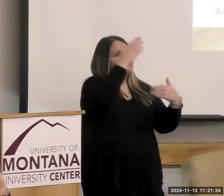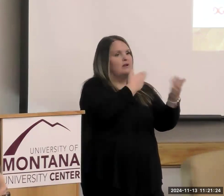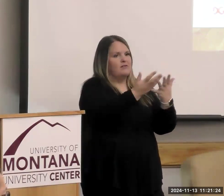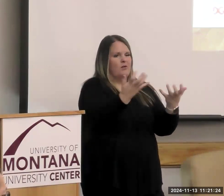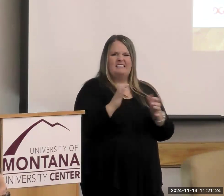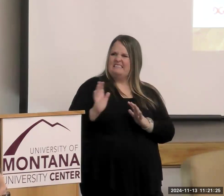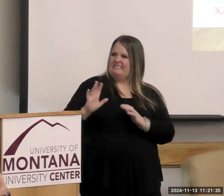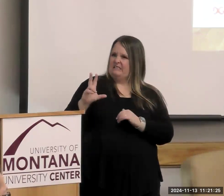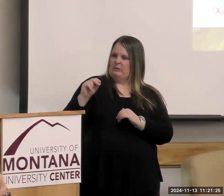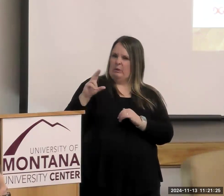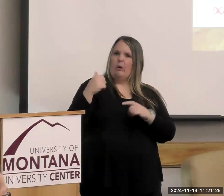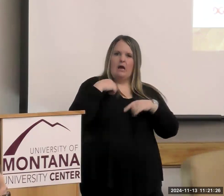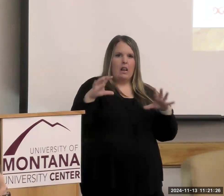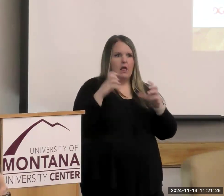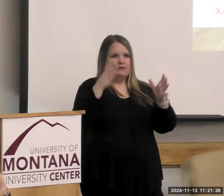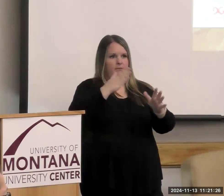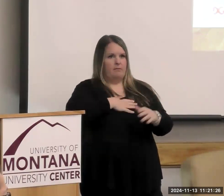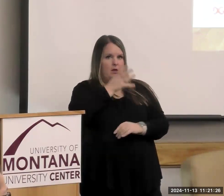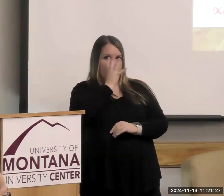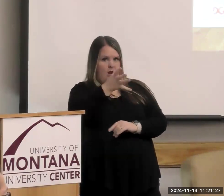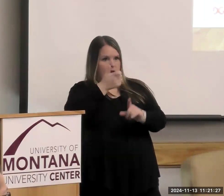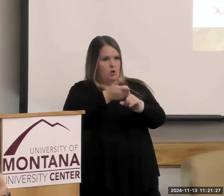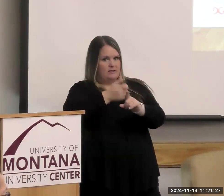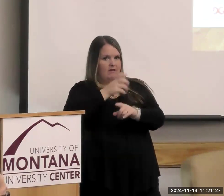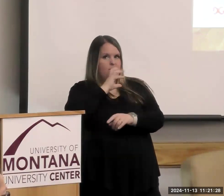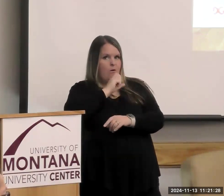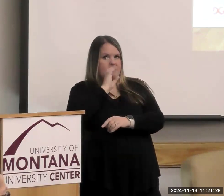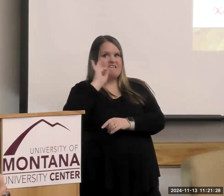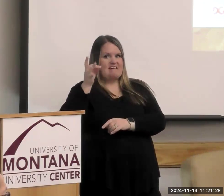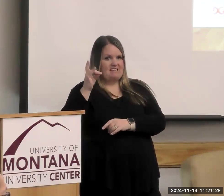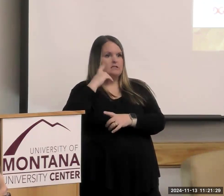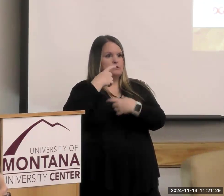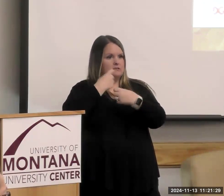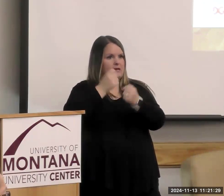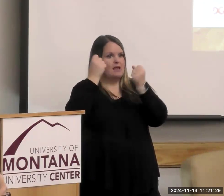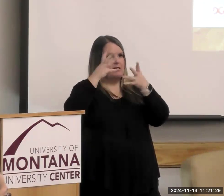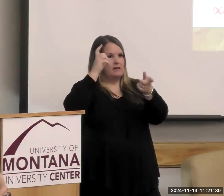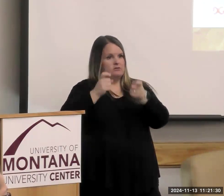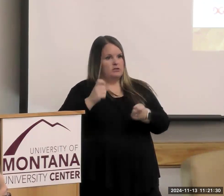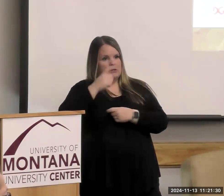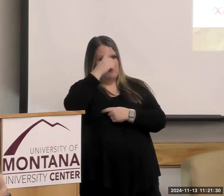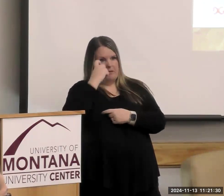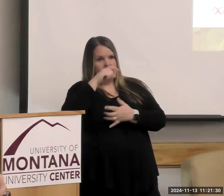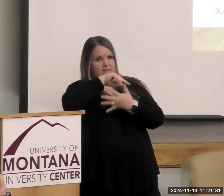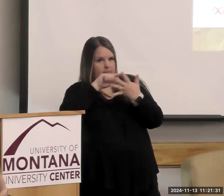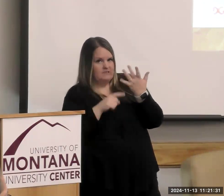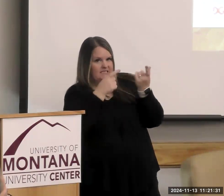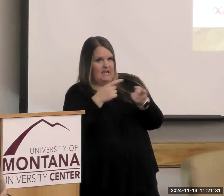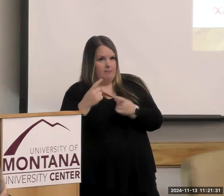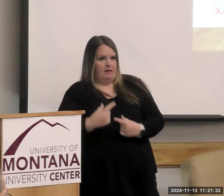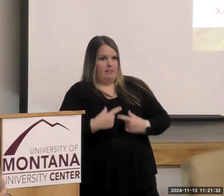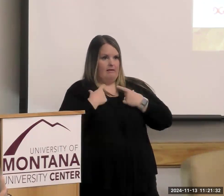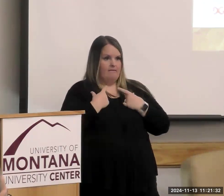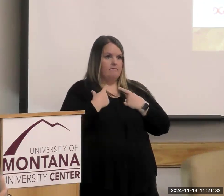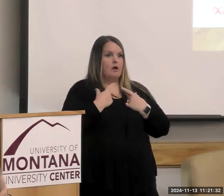no, I spent a lot of time with my grandma who's in her 80s, and she's making a lot of changes because of those things that are happening. And they